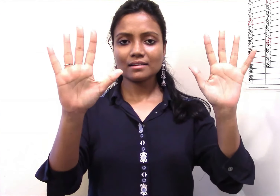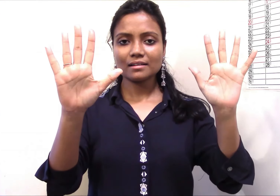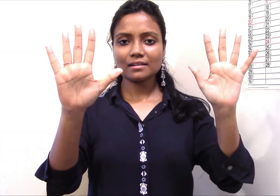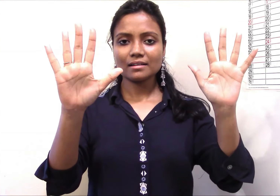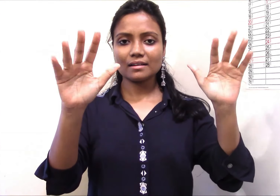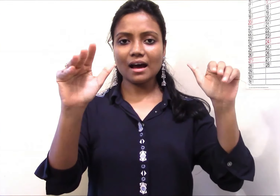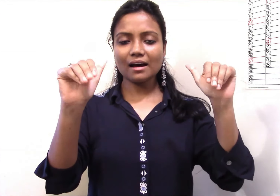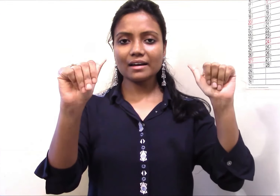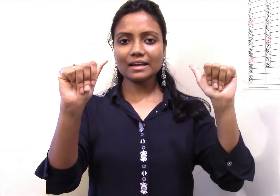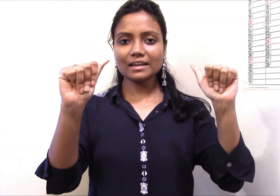Nine.